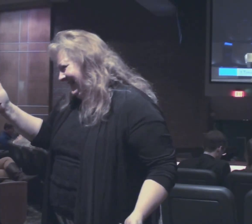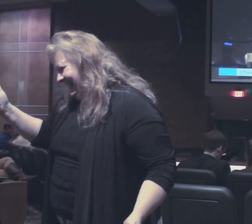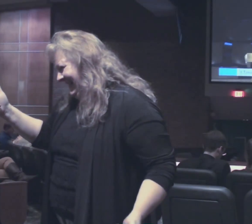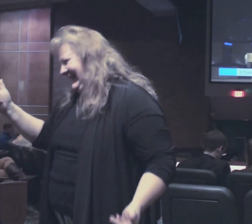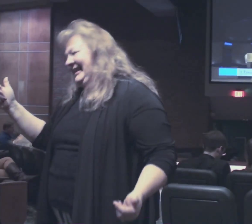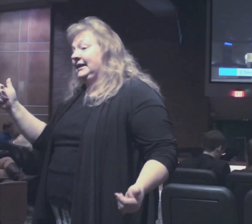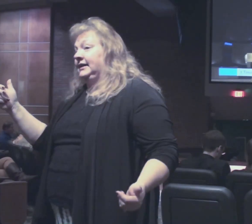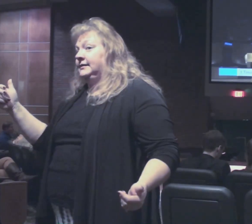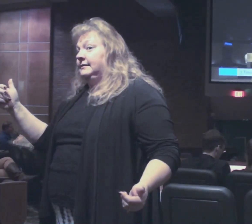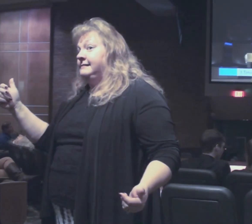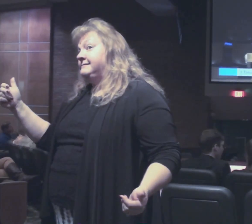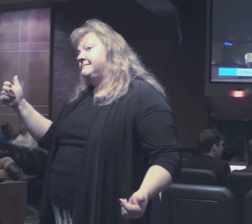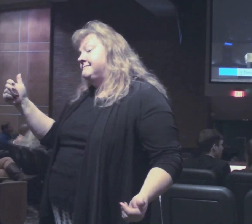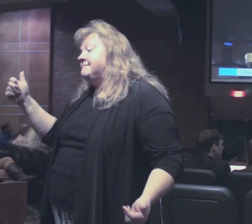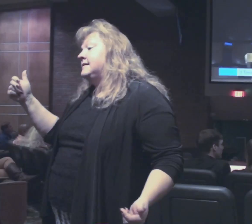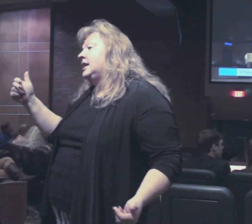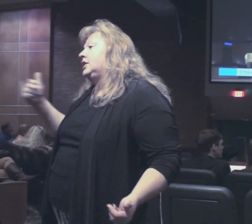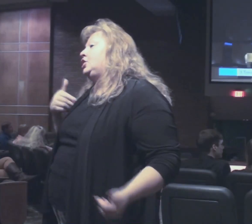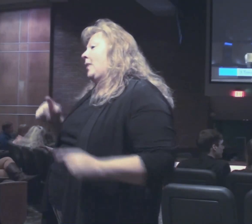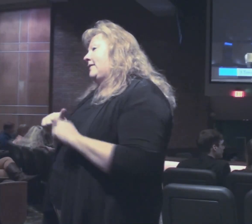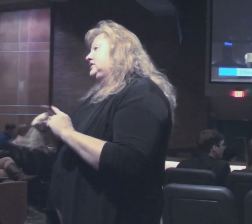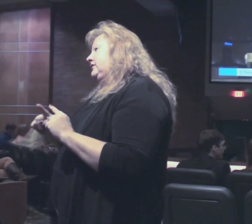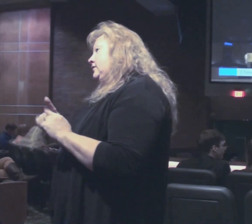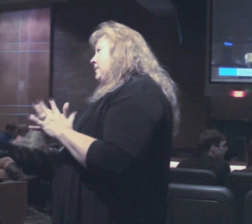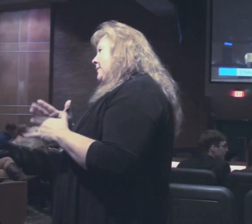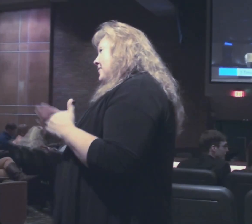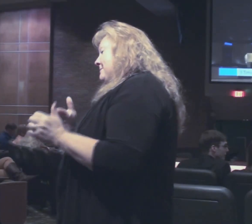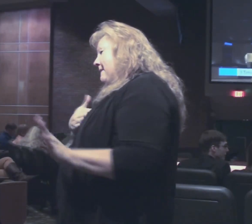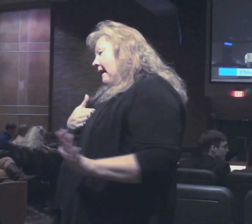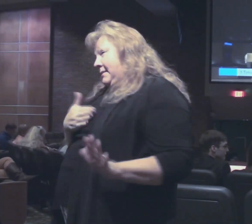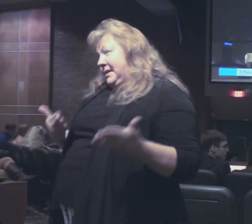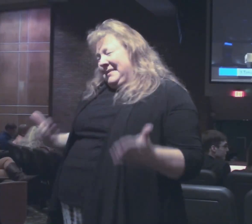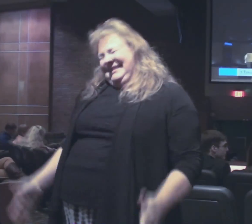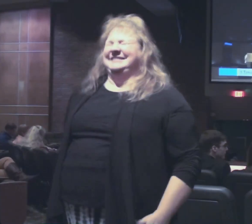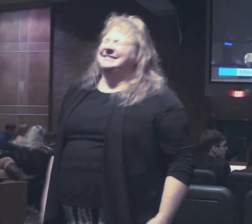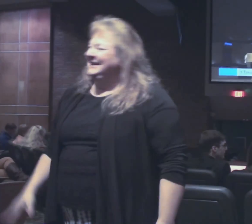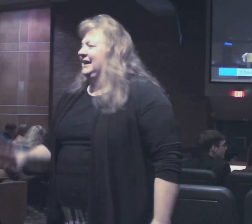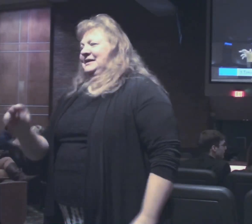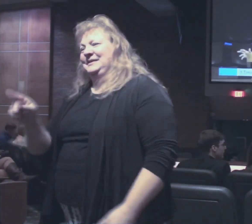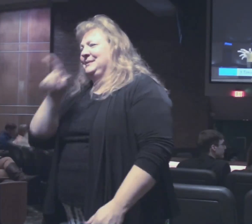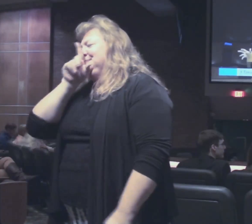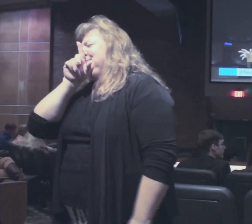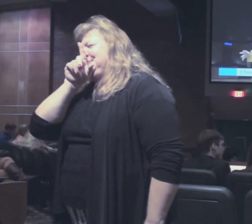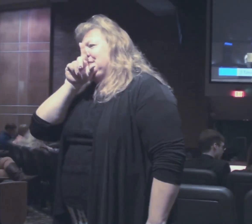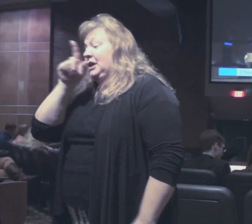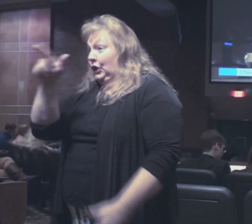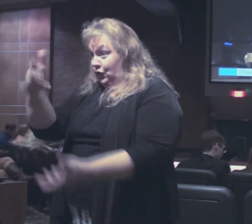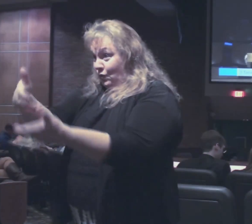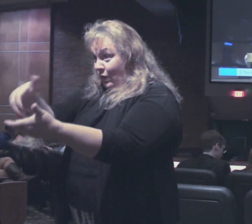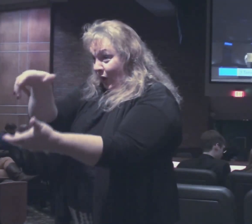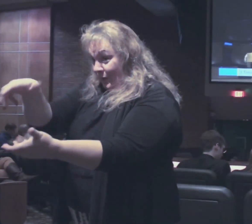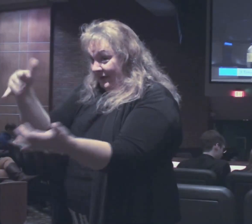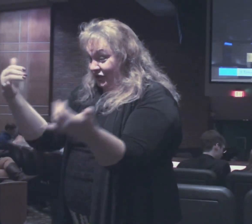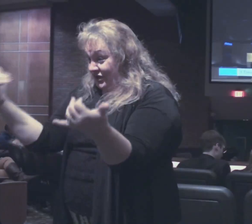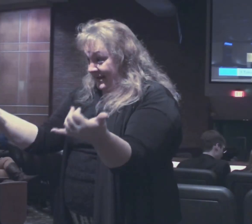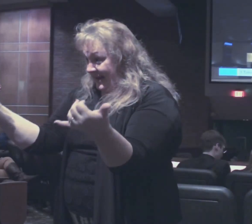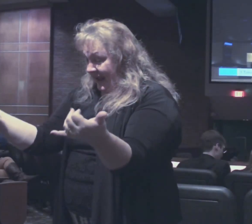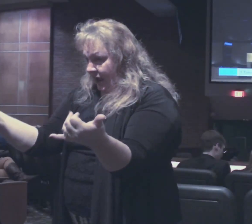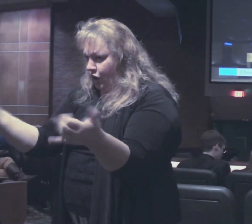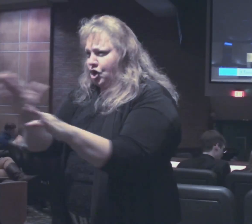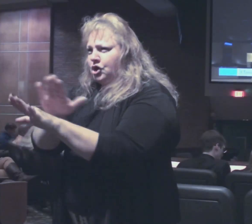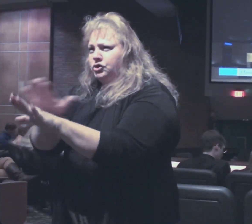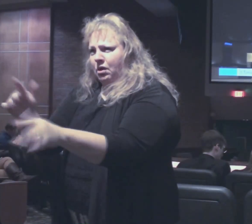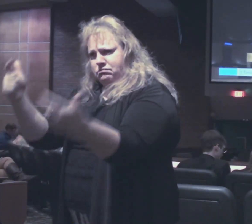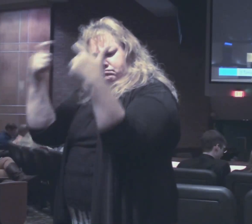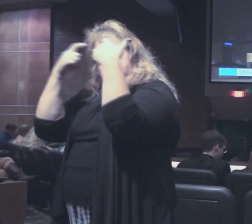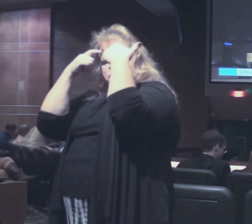You may be using a different translation. But it's not really. Instruct those who are rich in this present world not to